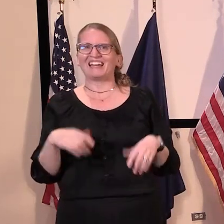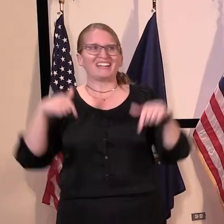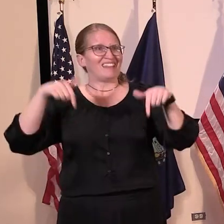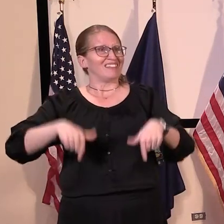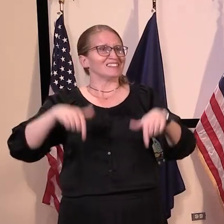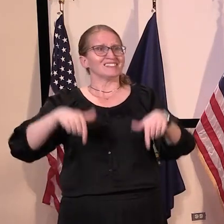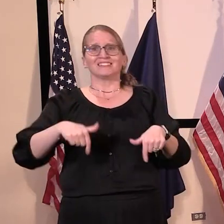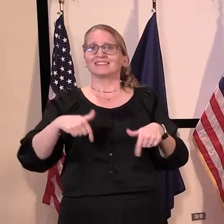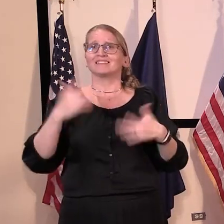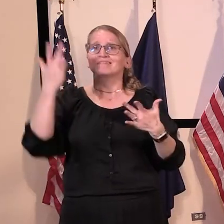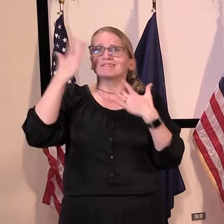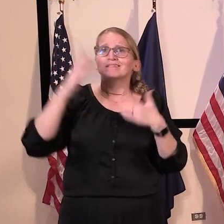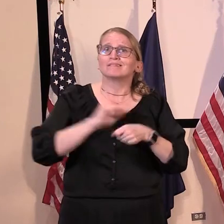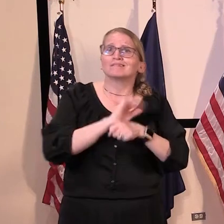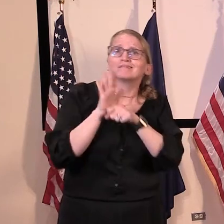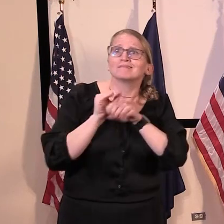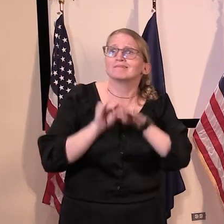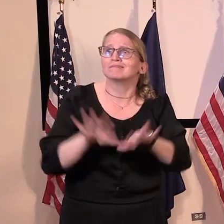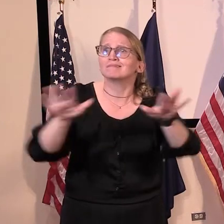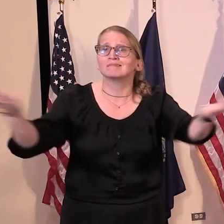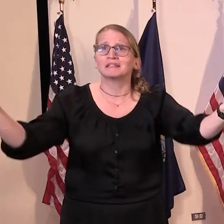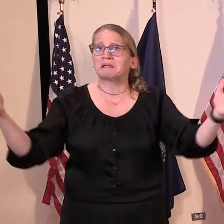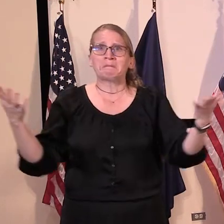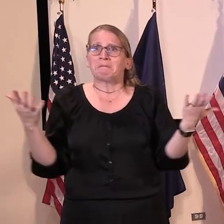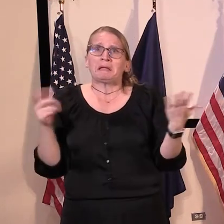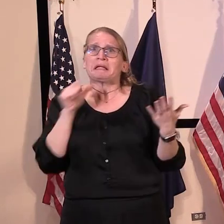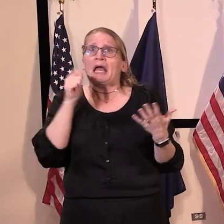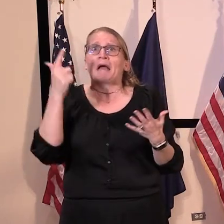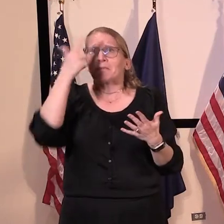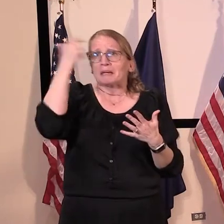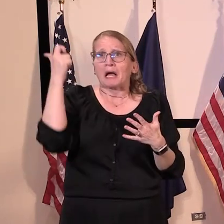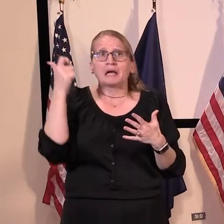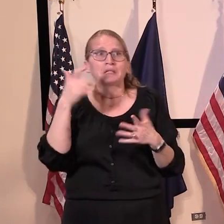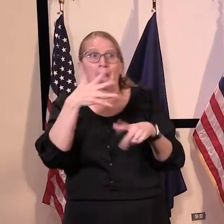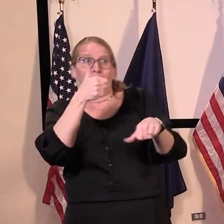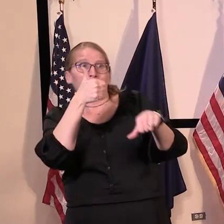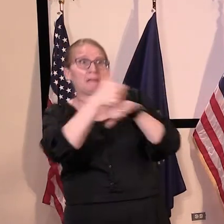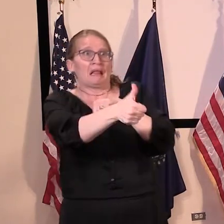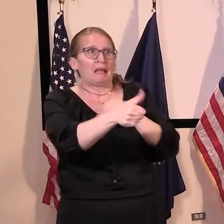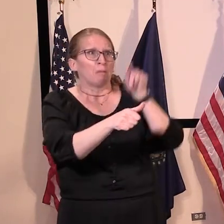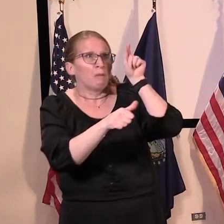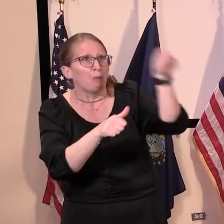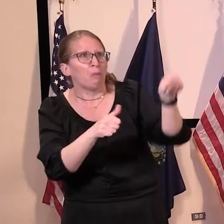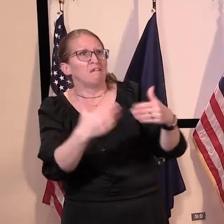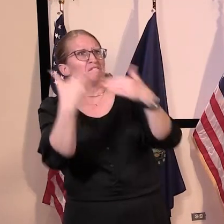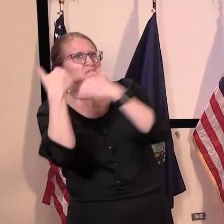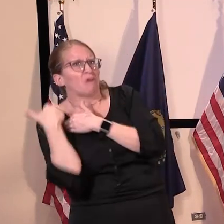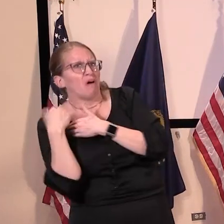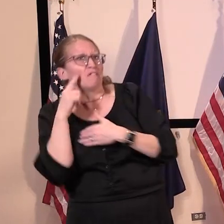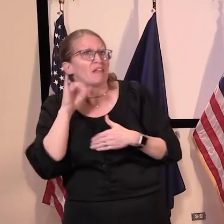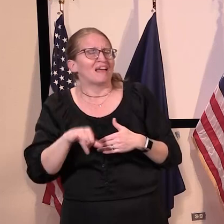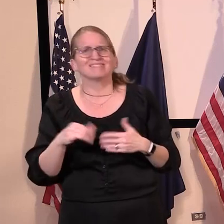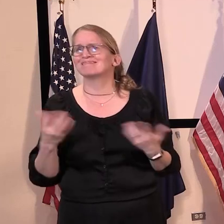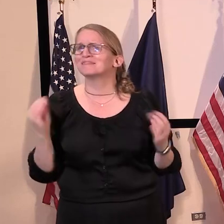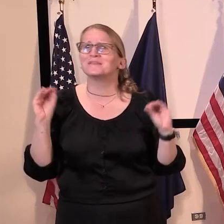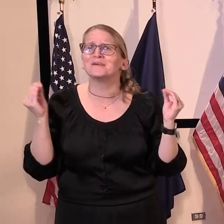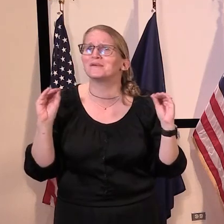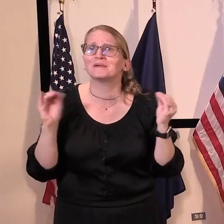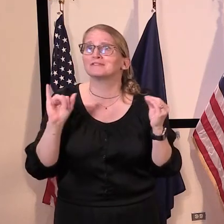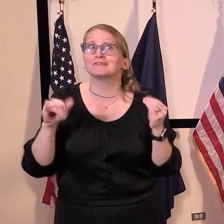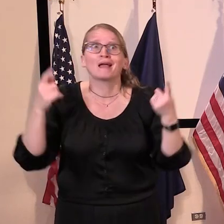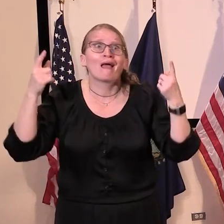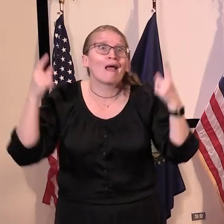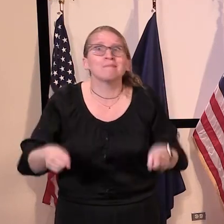actions in any state. It's a result of the public health epidemic. So my hope going forward is that in